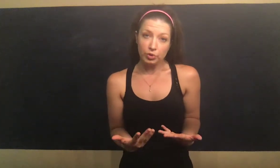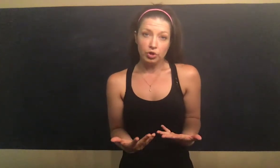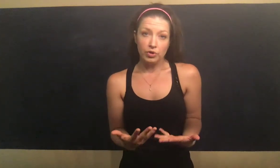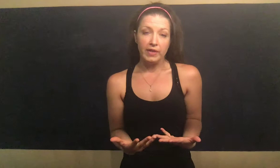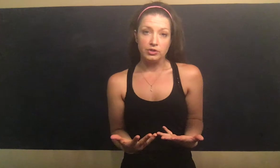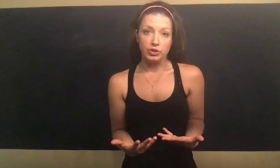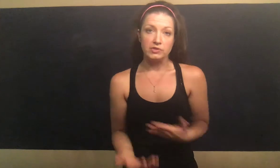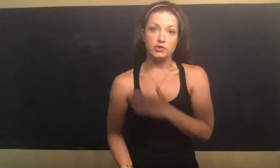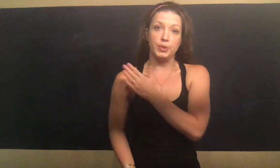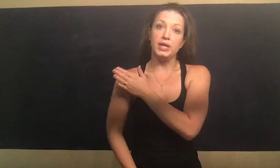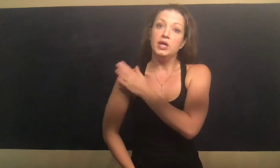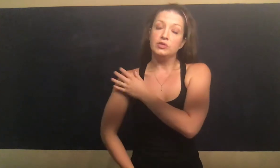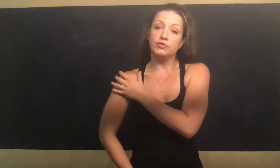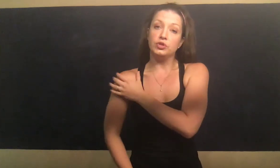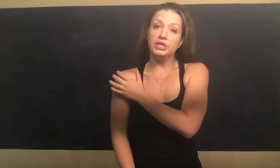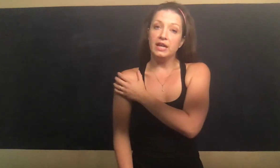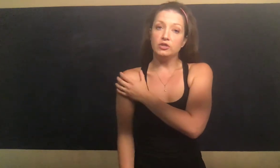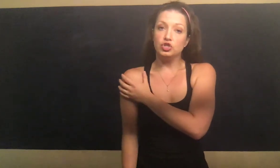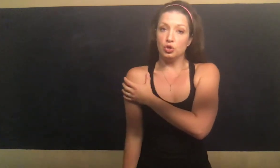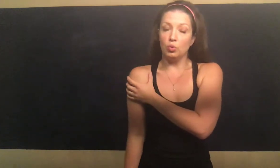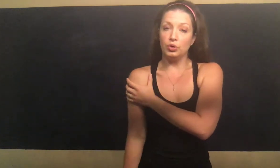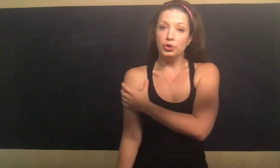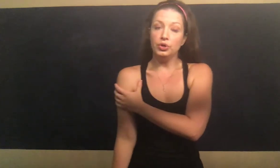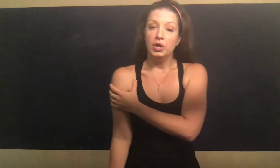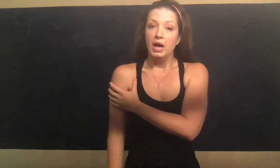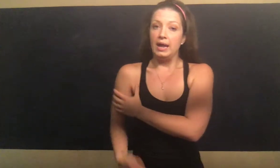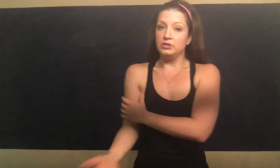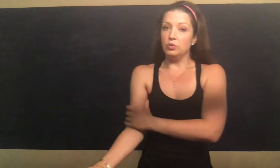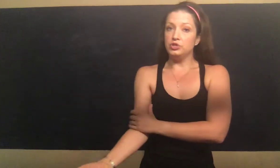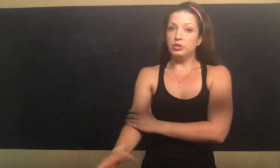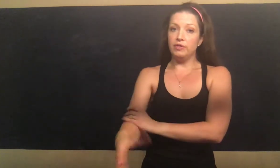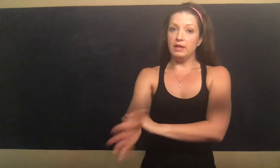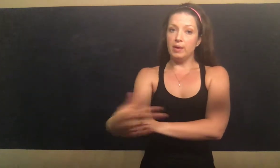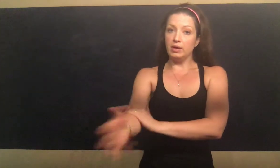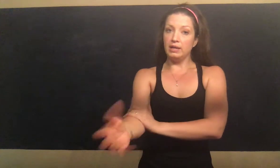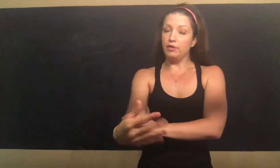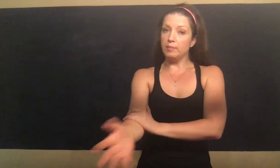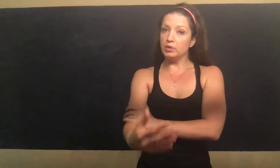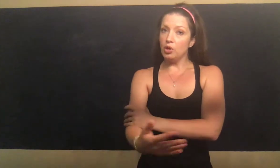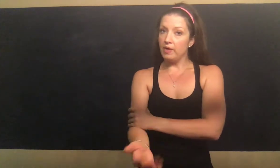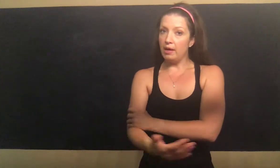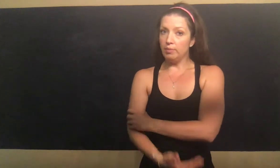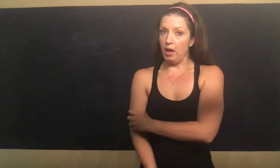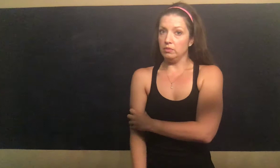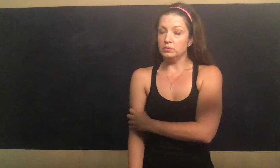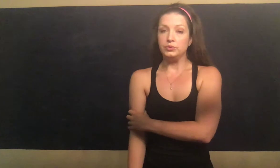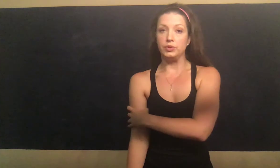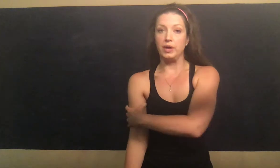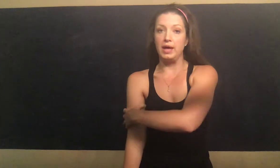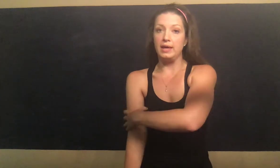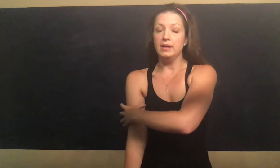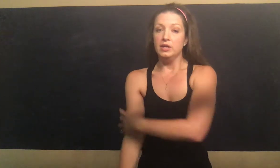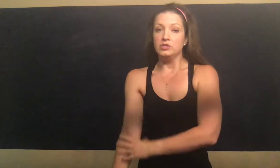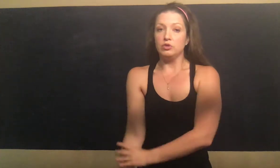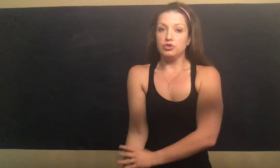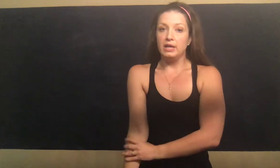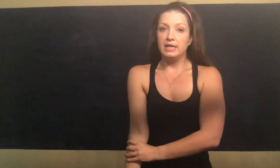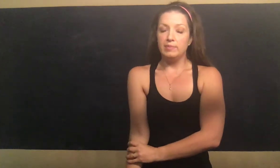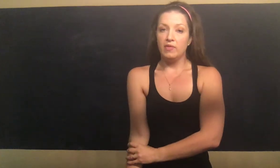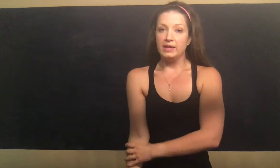occur in that transverse plane. So, if we're looking at the shoulder, and I don't want you to think about anything below the elbow, okay? So, try to keep all that